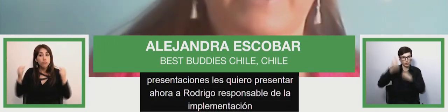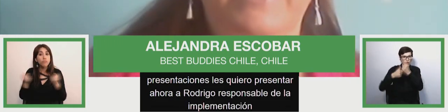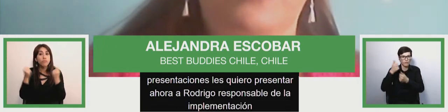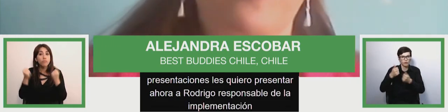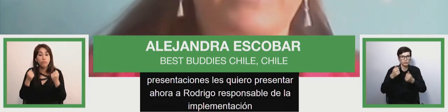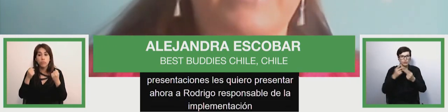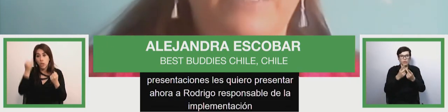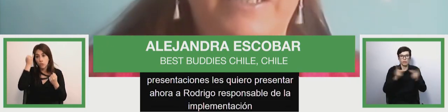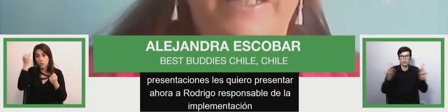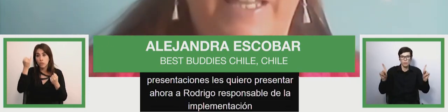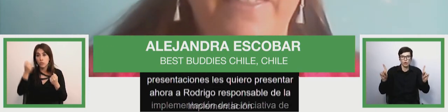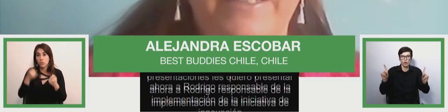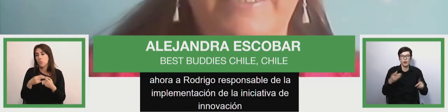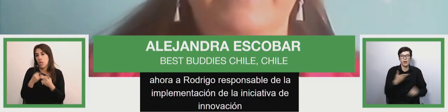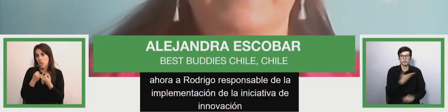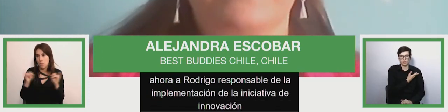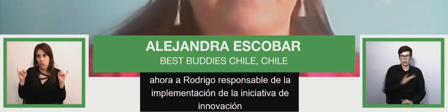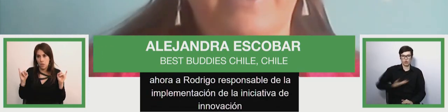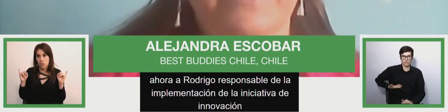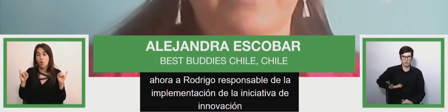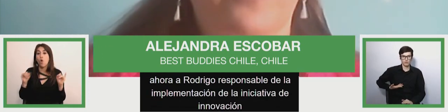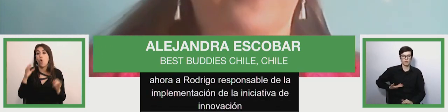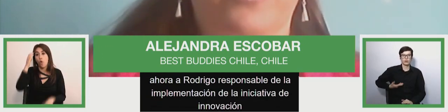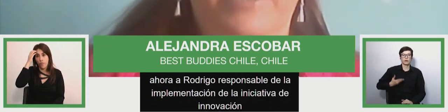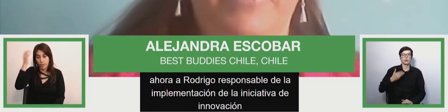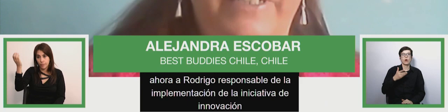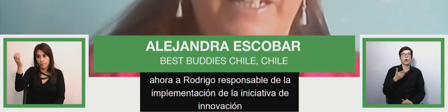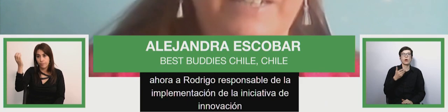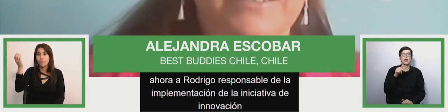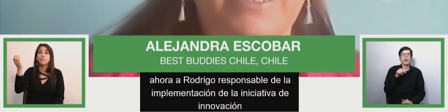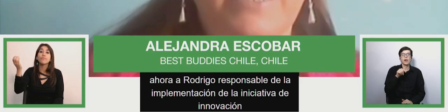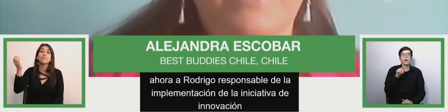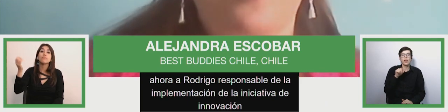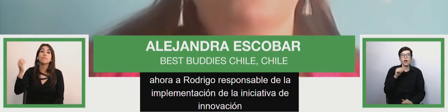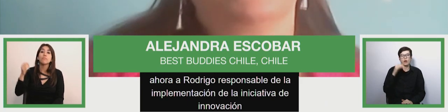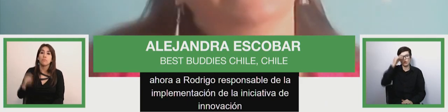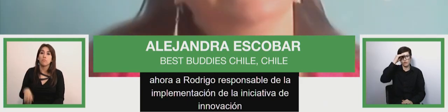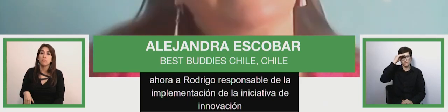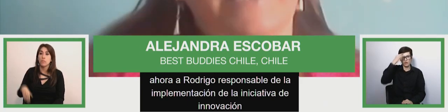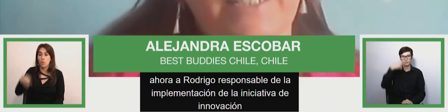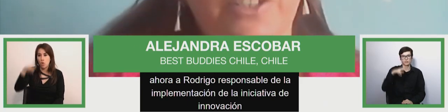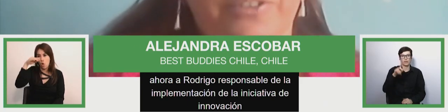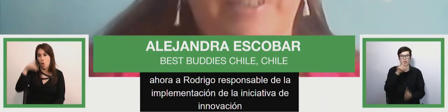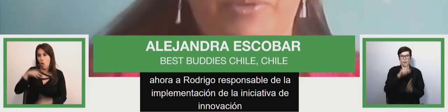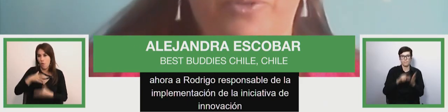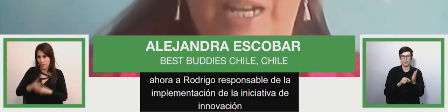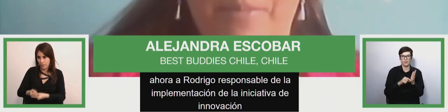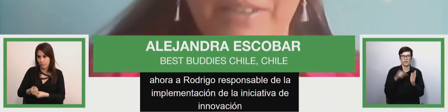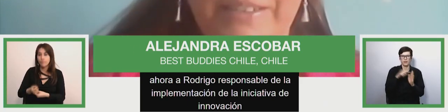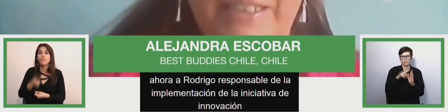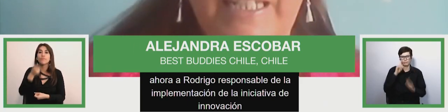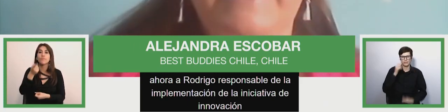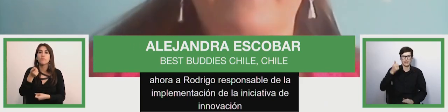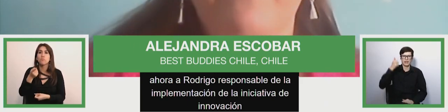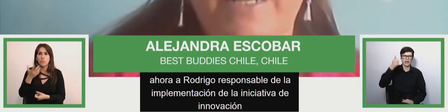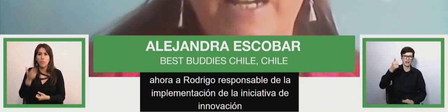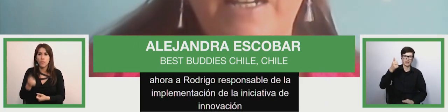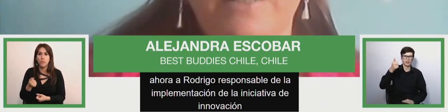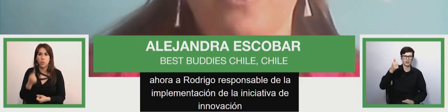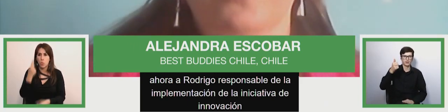i want to present a league andriani who is responsible for the implementation of the initiative for innovation